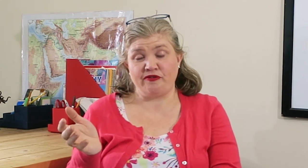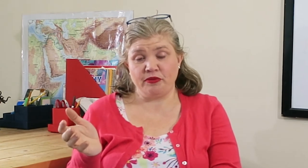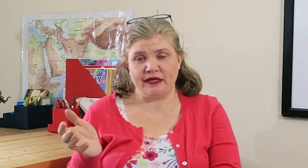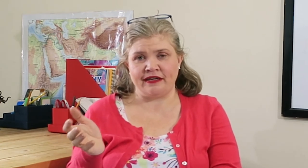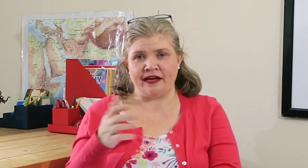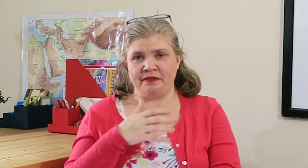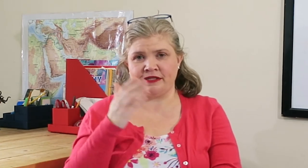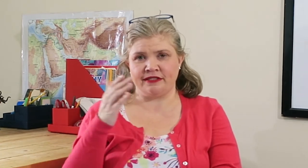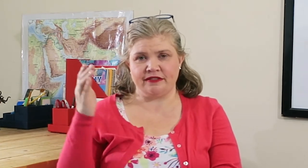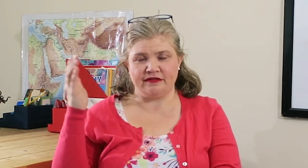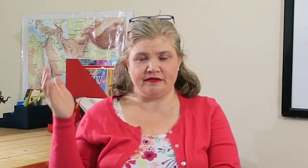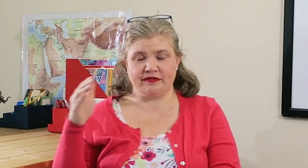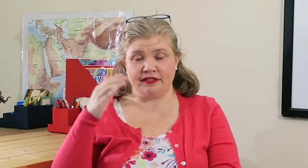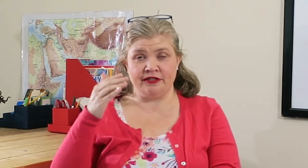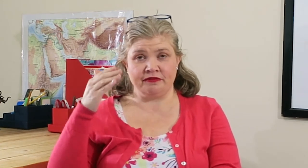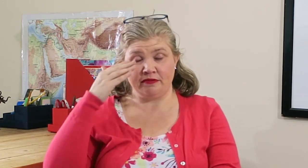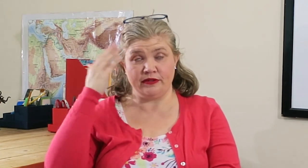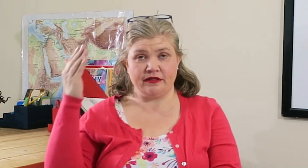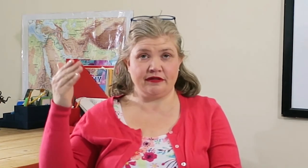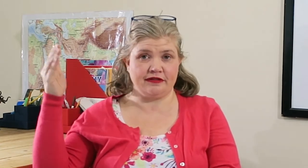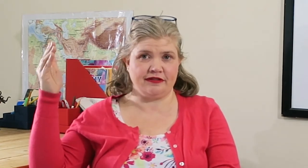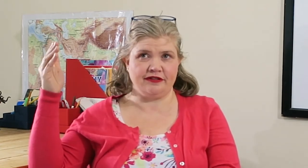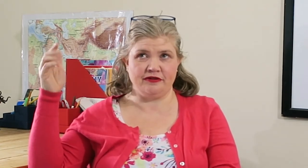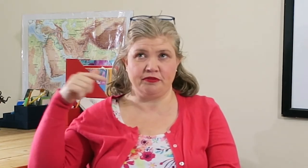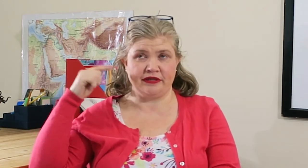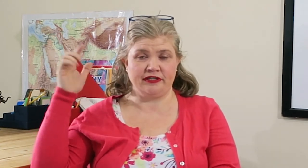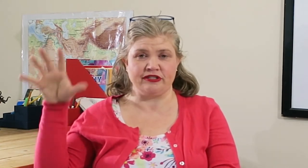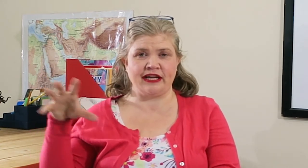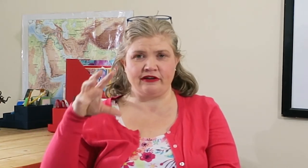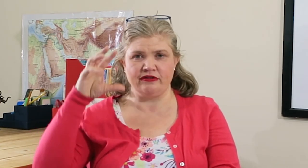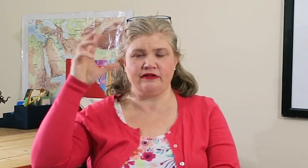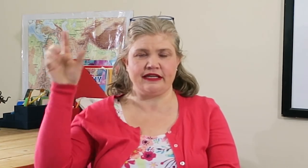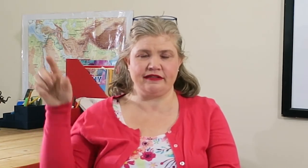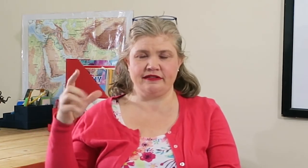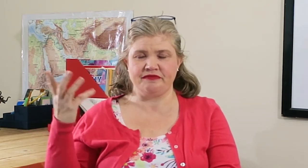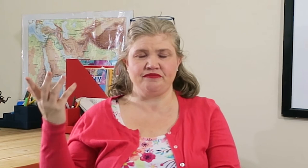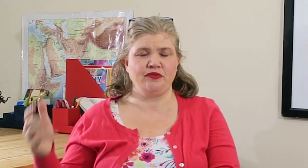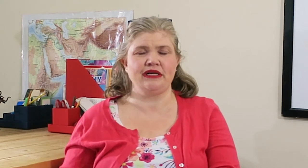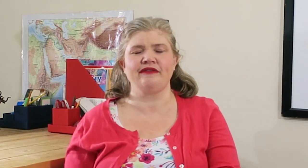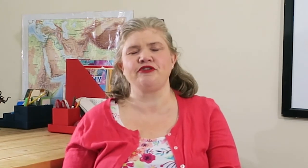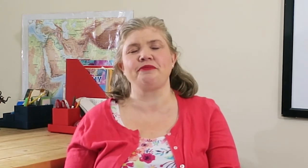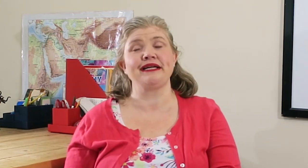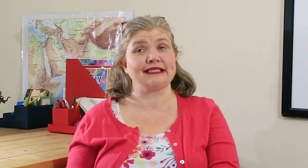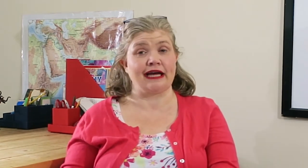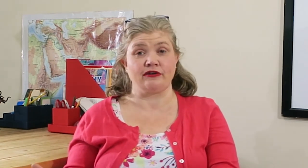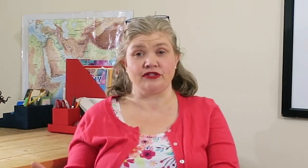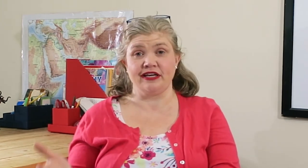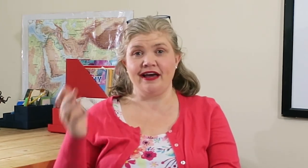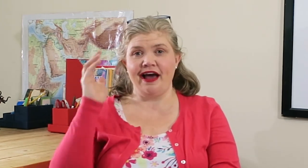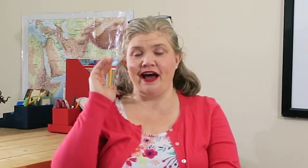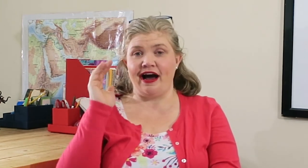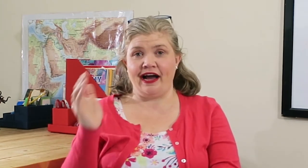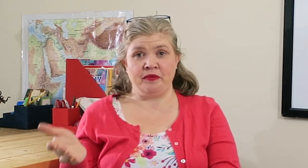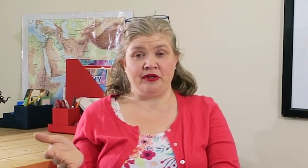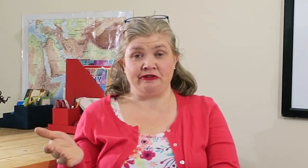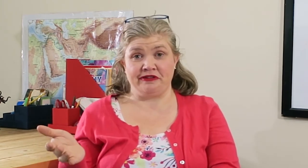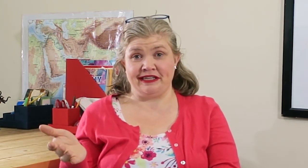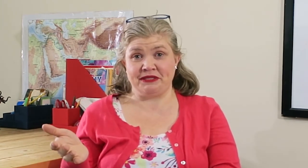Preferably at night because, you know, your, your, your cycle, whatever your body cycles. I am clearly not